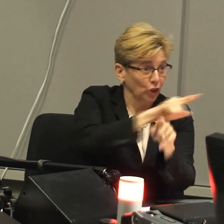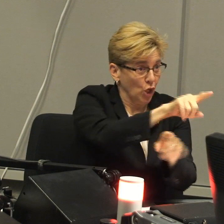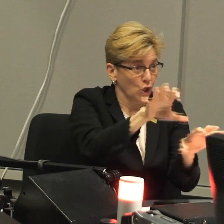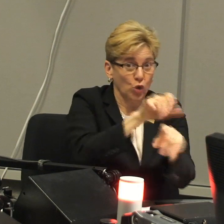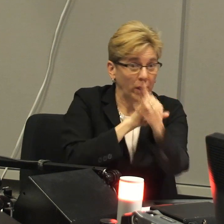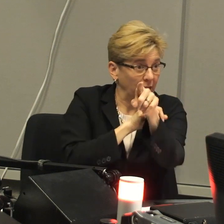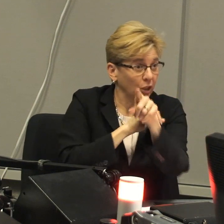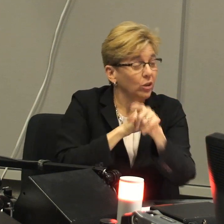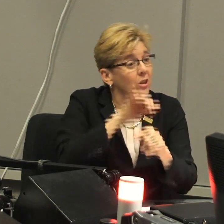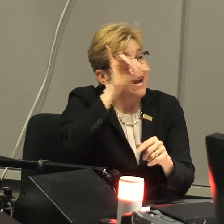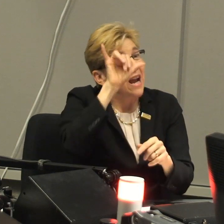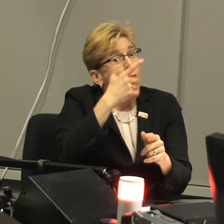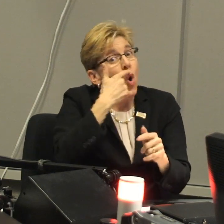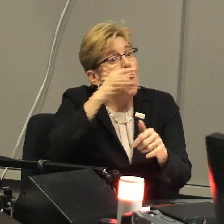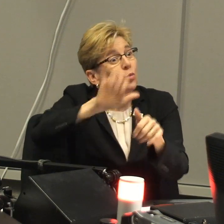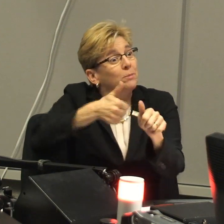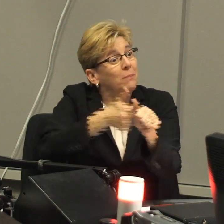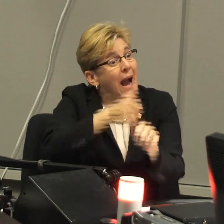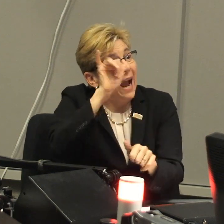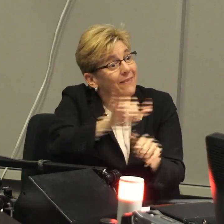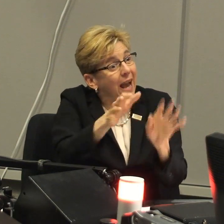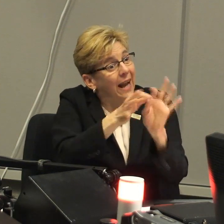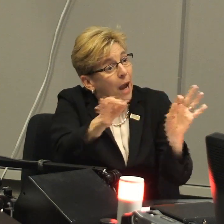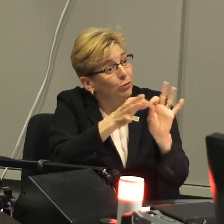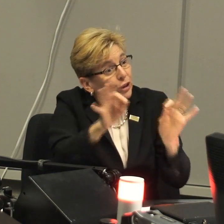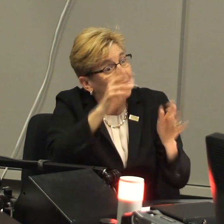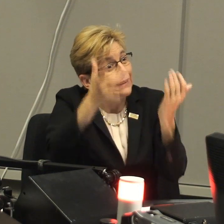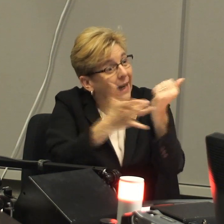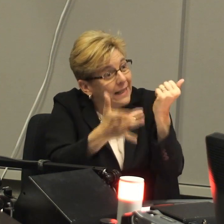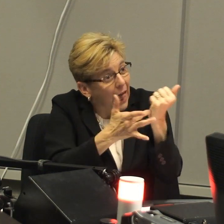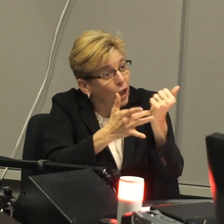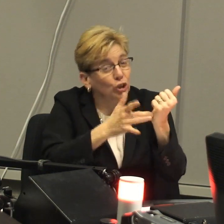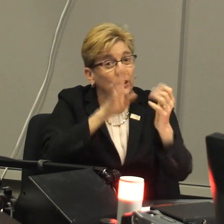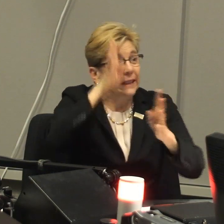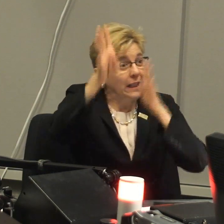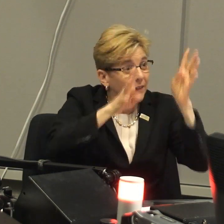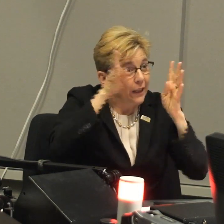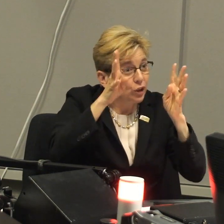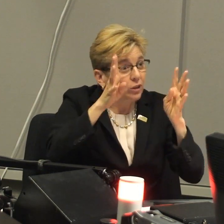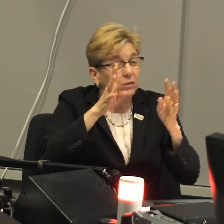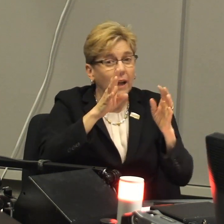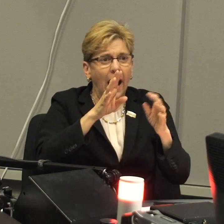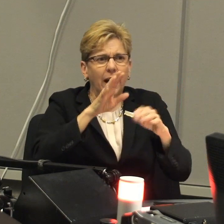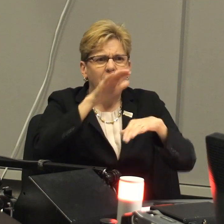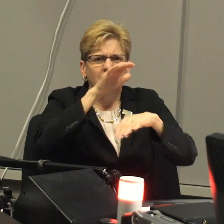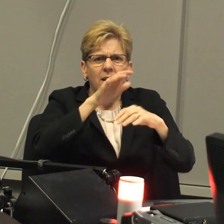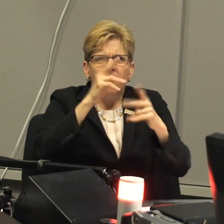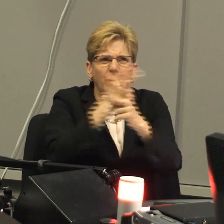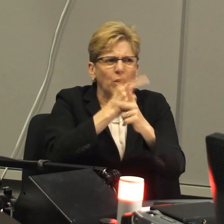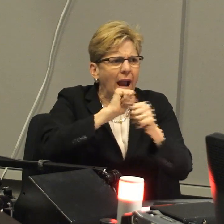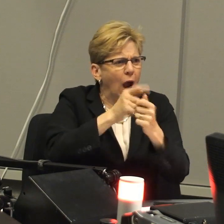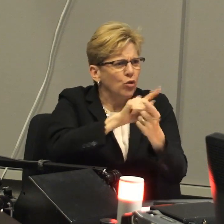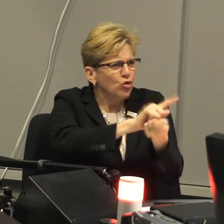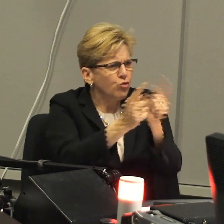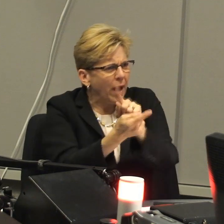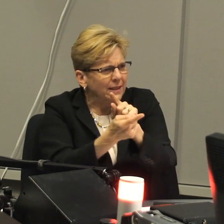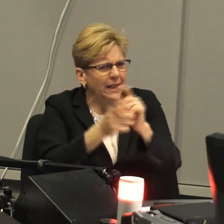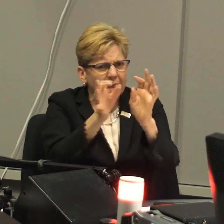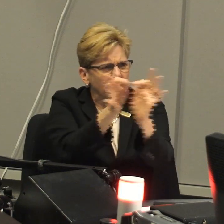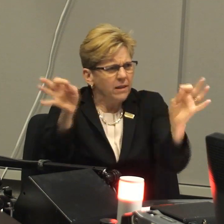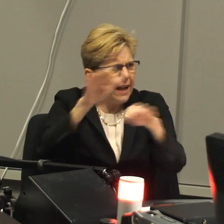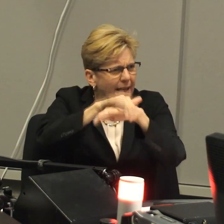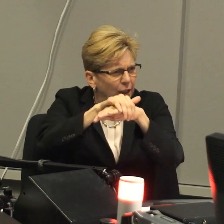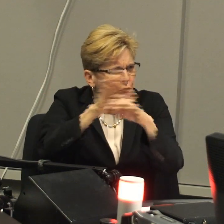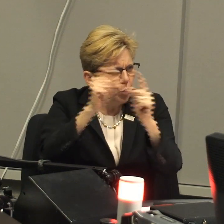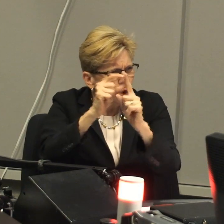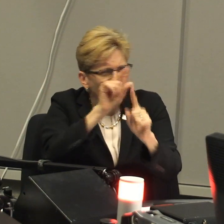changes in our society, just like captioning, as you're doing here on your show. The whole notion of the technology and innovation behind captioning and figuring